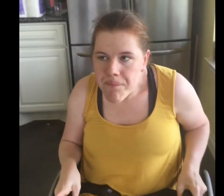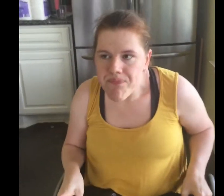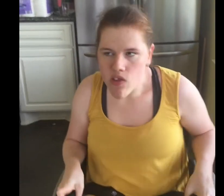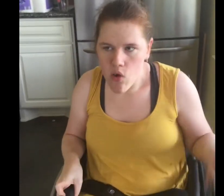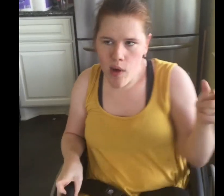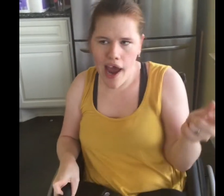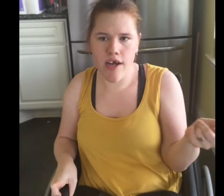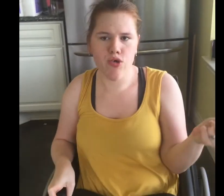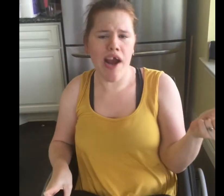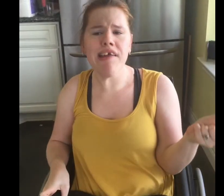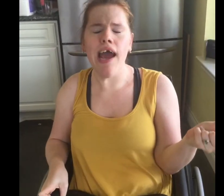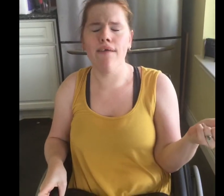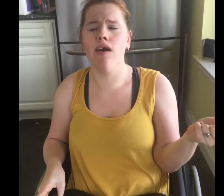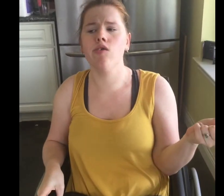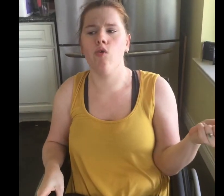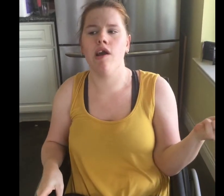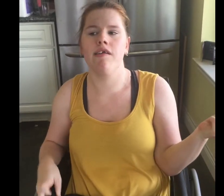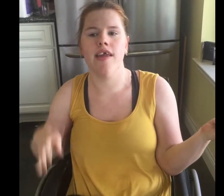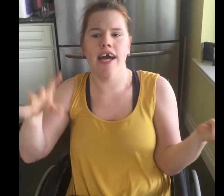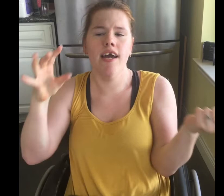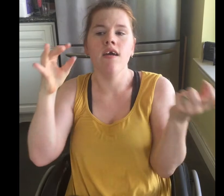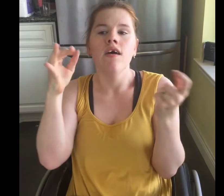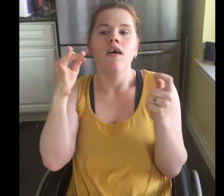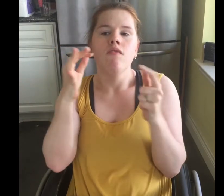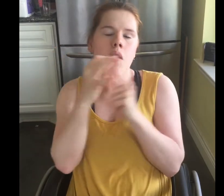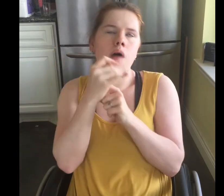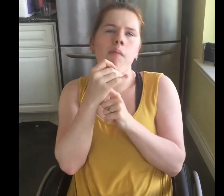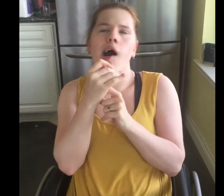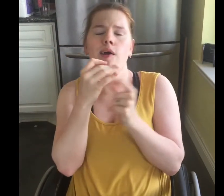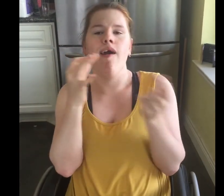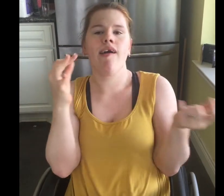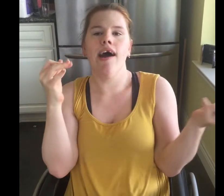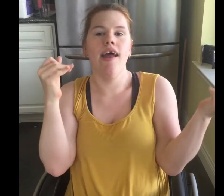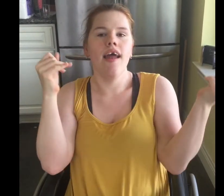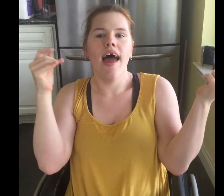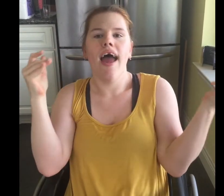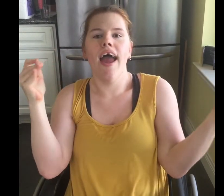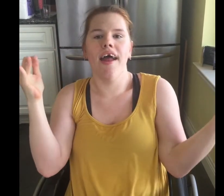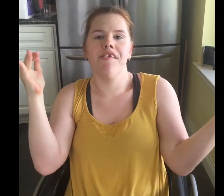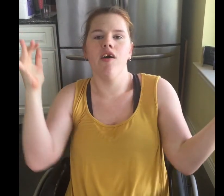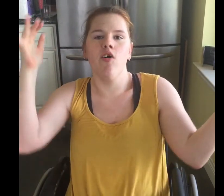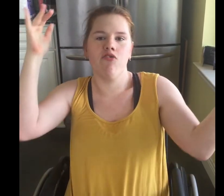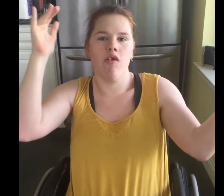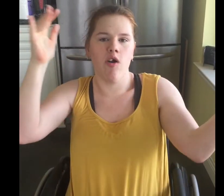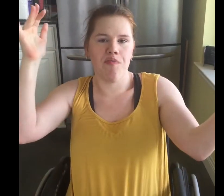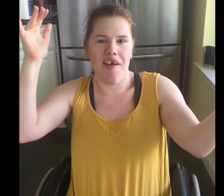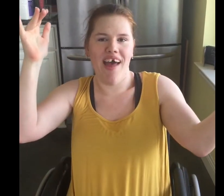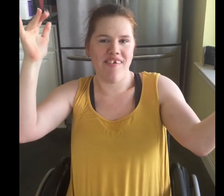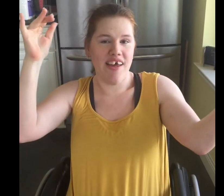We had a great day in Victoria today. My mom got her haircut and so she looks fantastic.